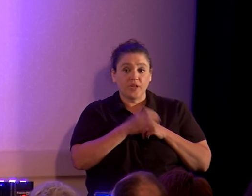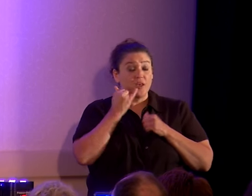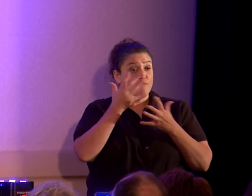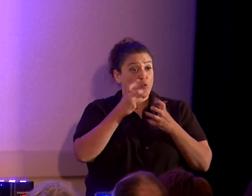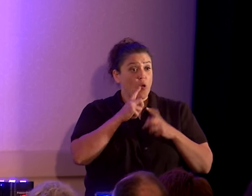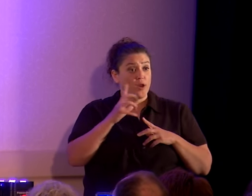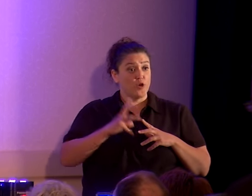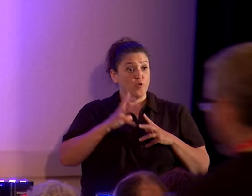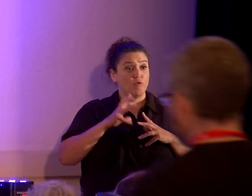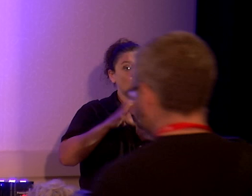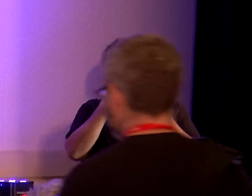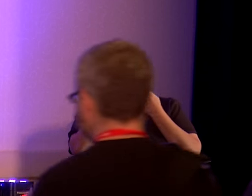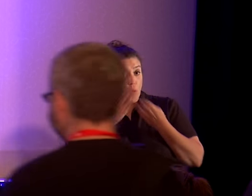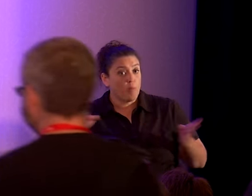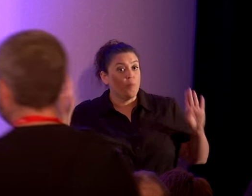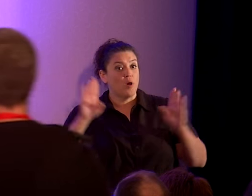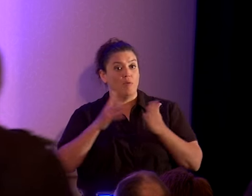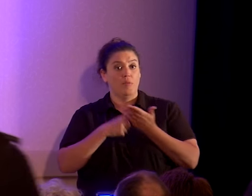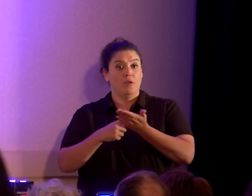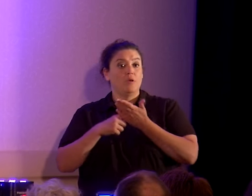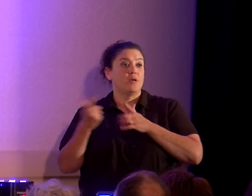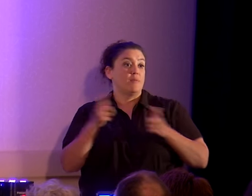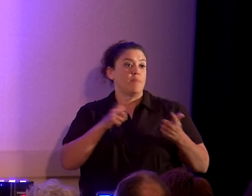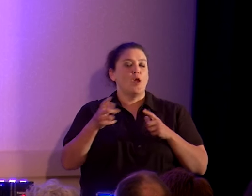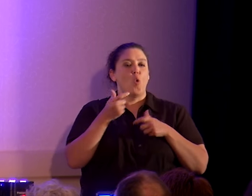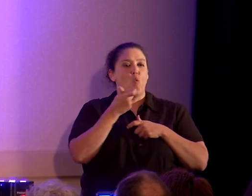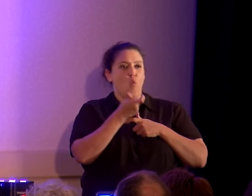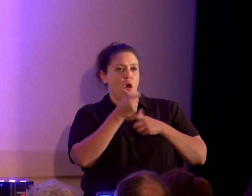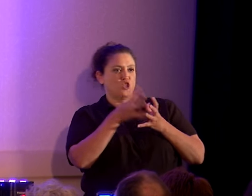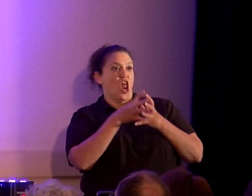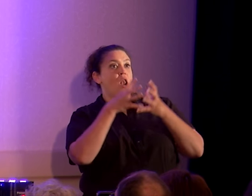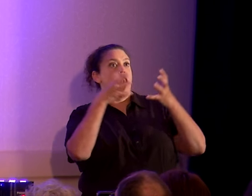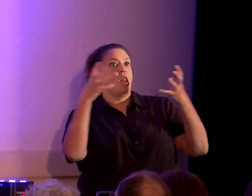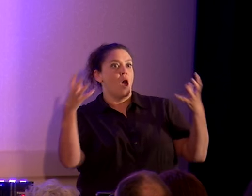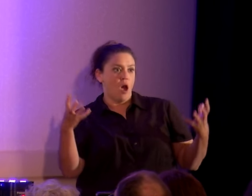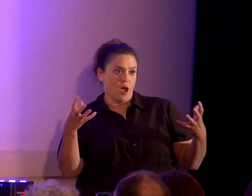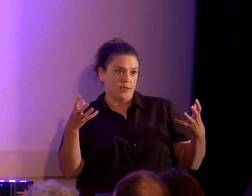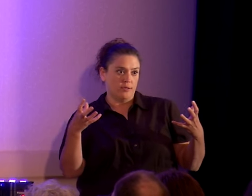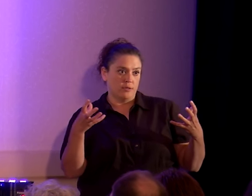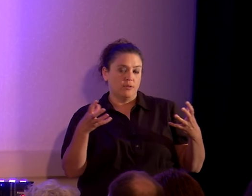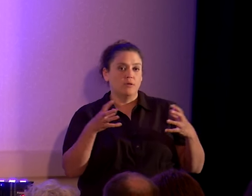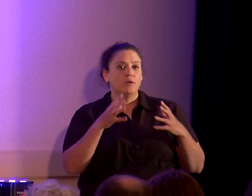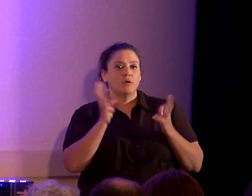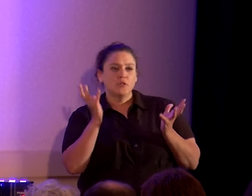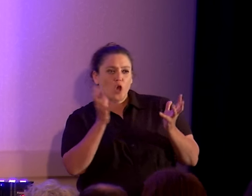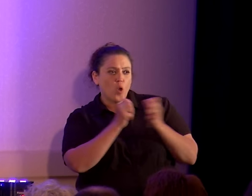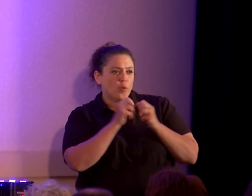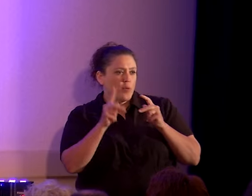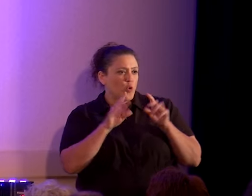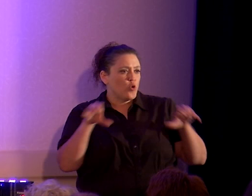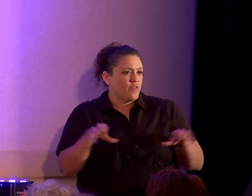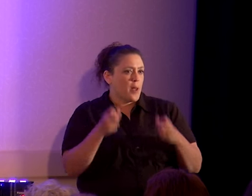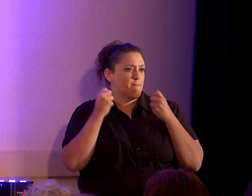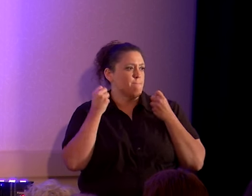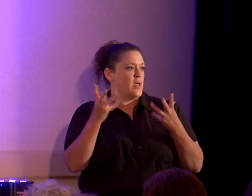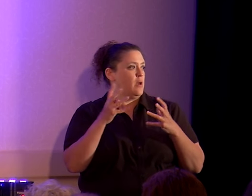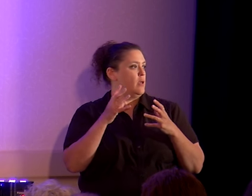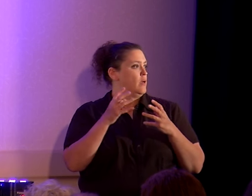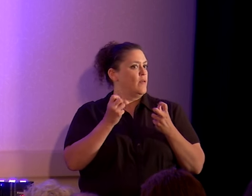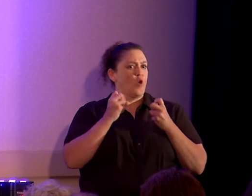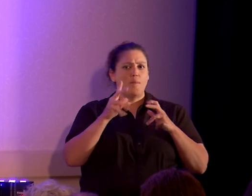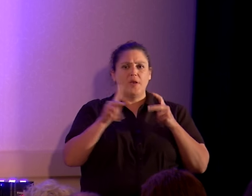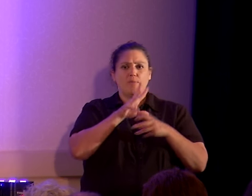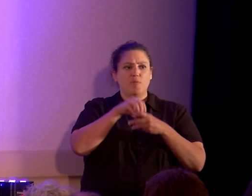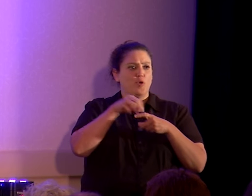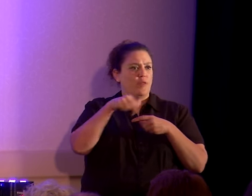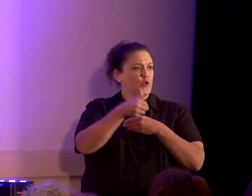debates, by all means, watch lots of them. Talk to the people who've done many of them. There are many people in this room who've done